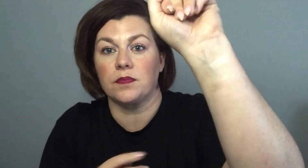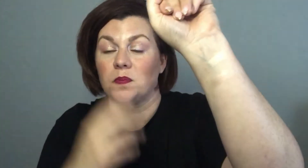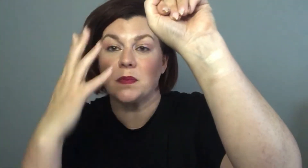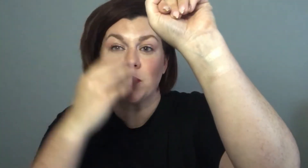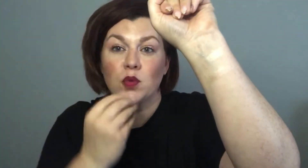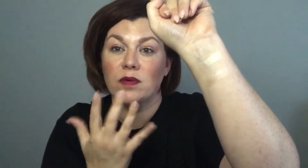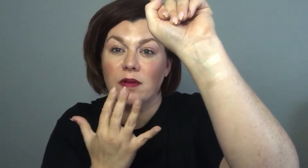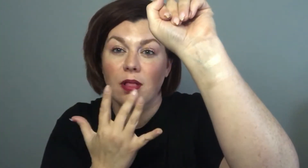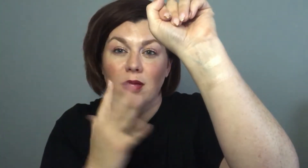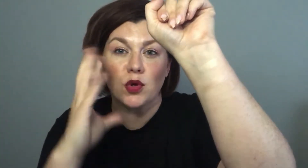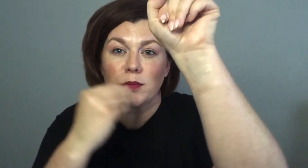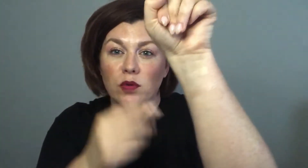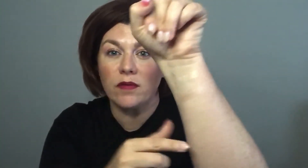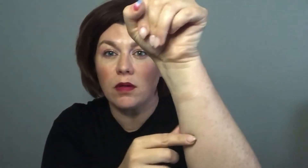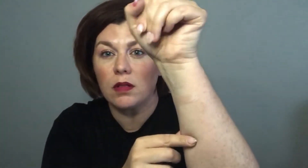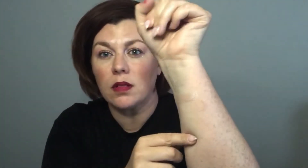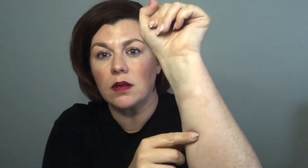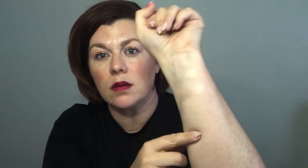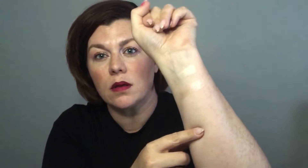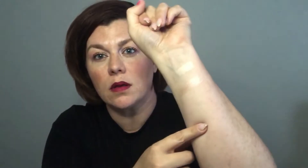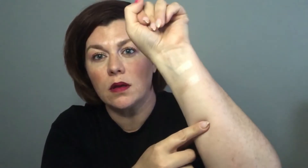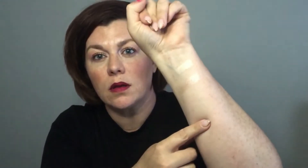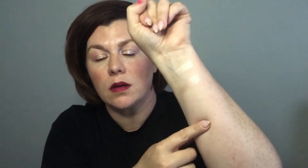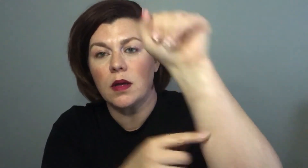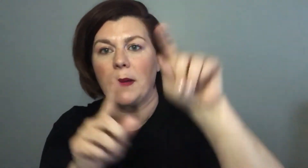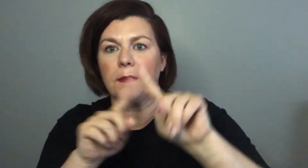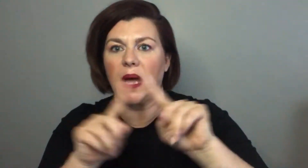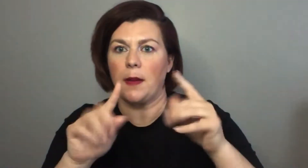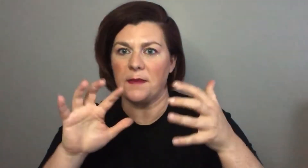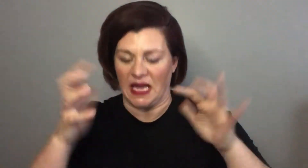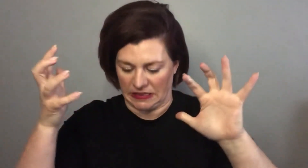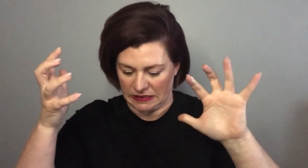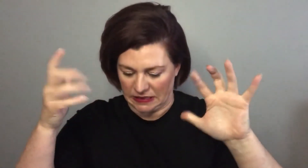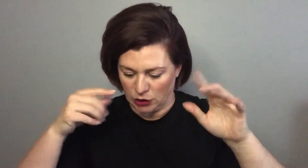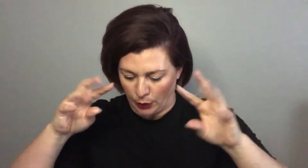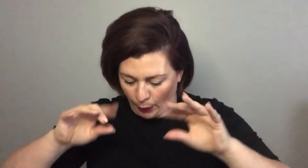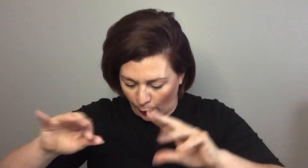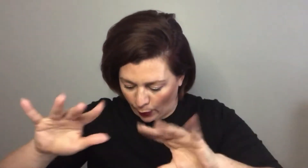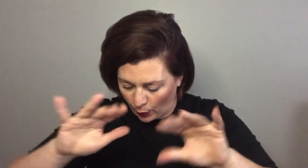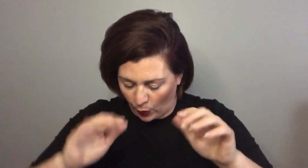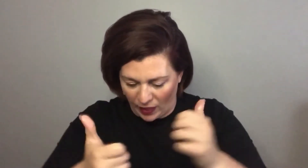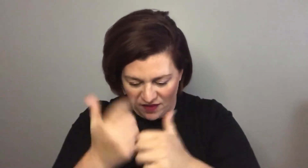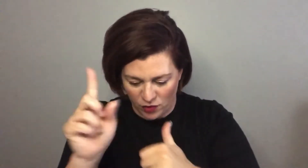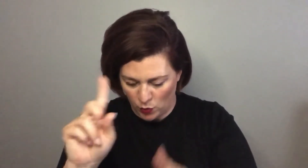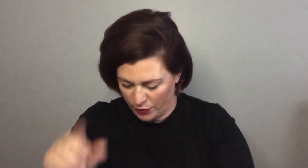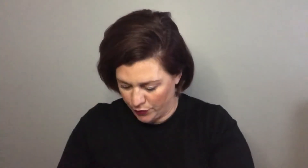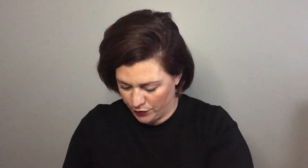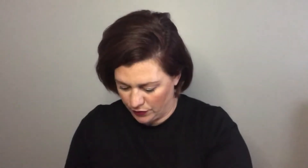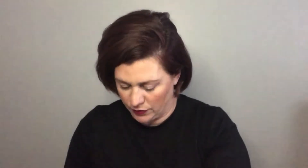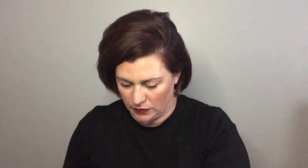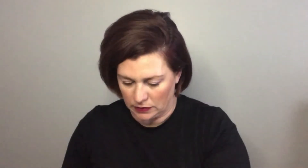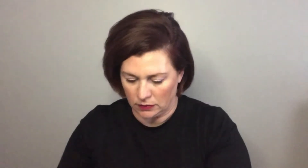I mean the color is so gorgeous but it makes such a huge mess every time I use